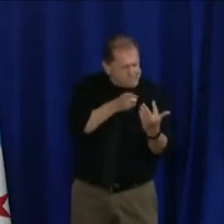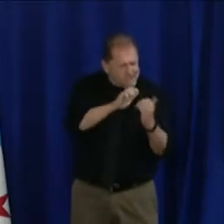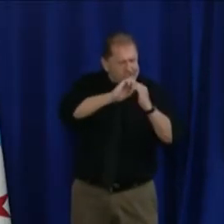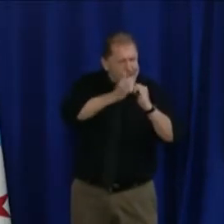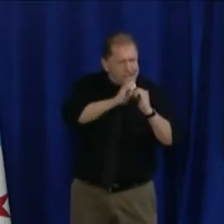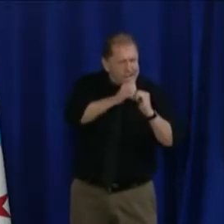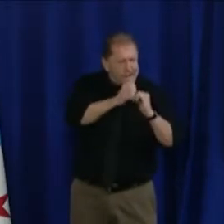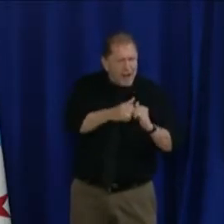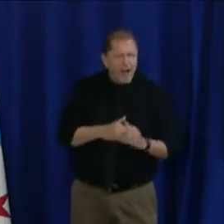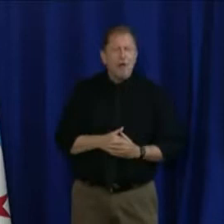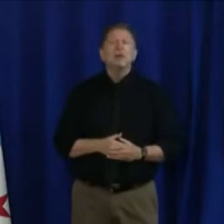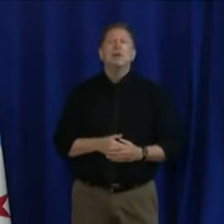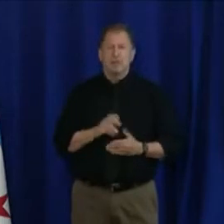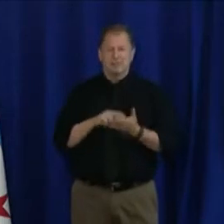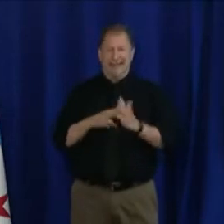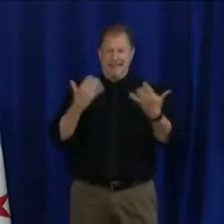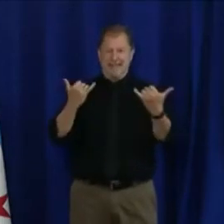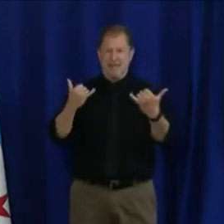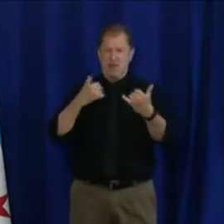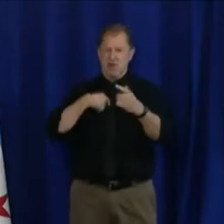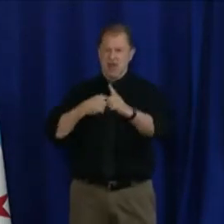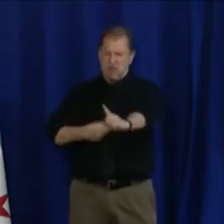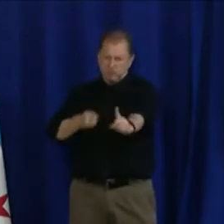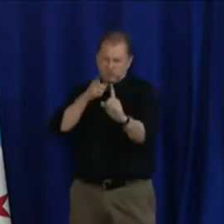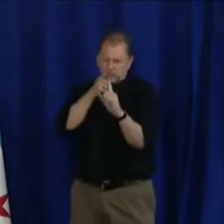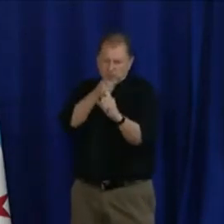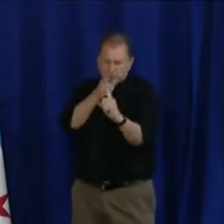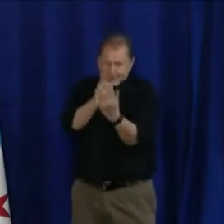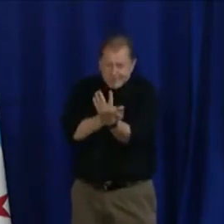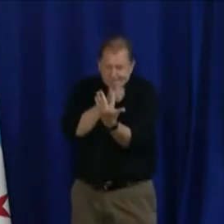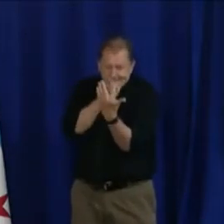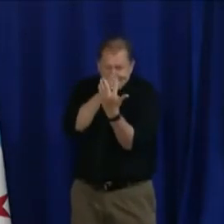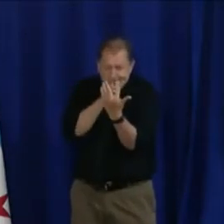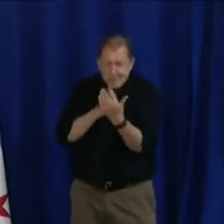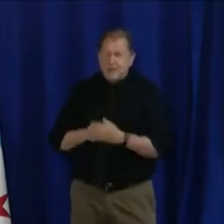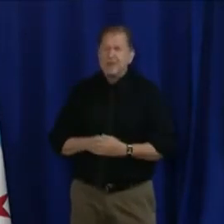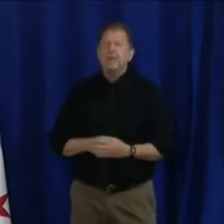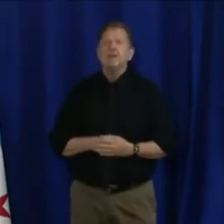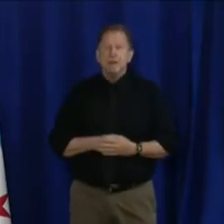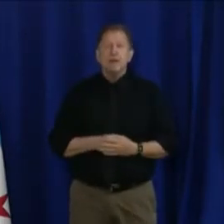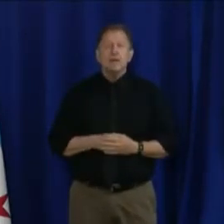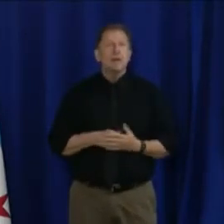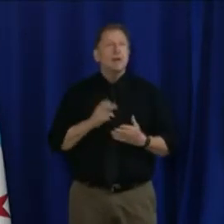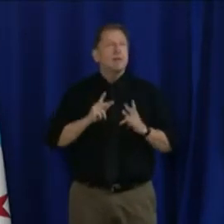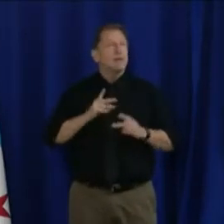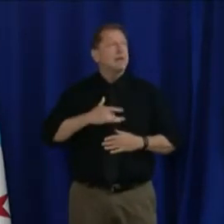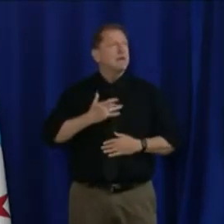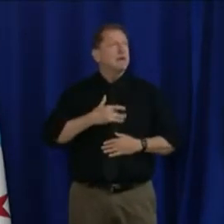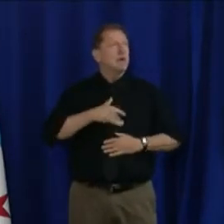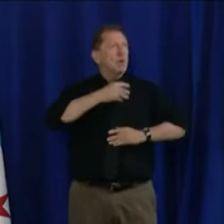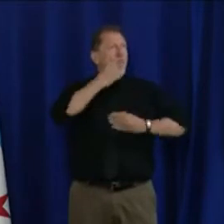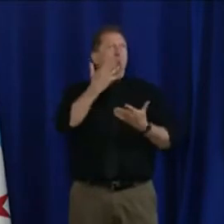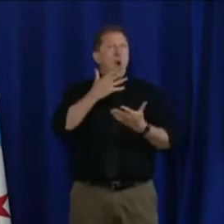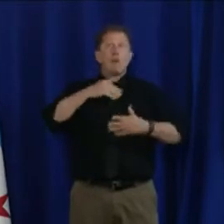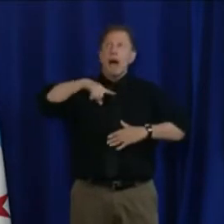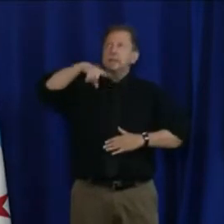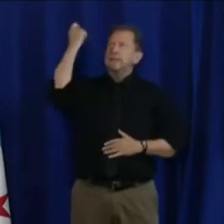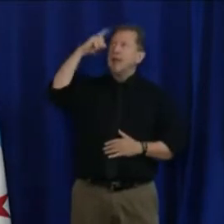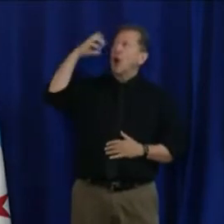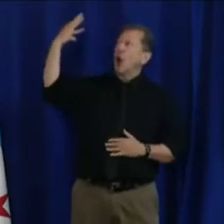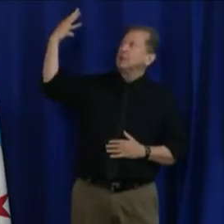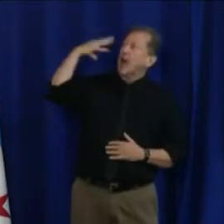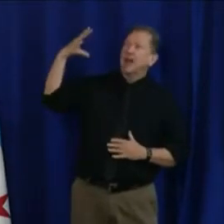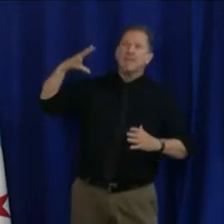So hear this. Despite the fact that the weather might be warm, COVID-19 is still